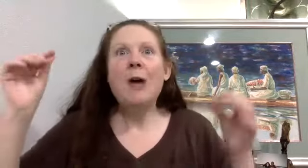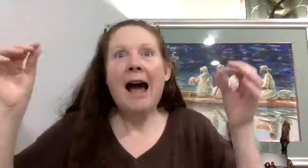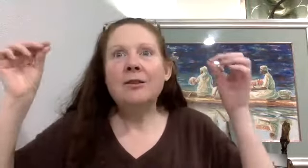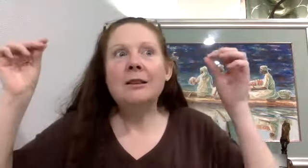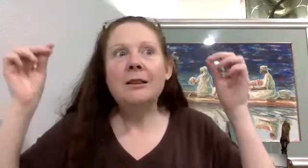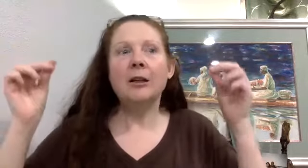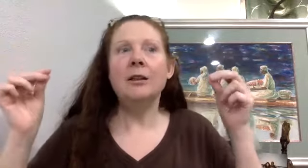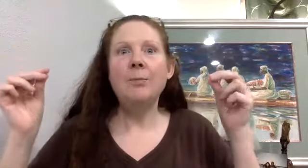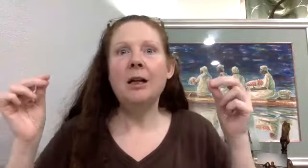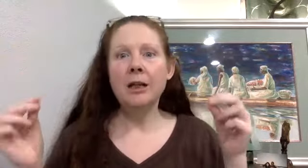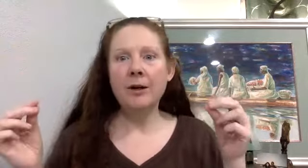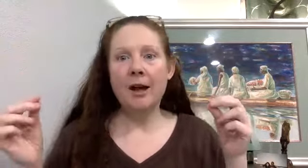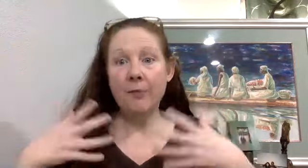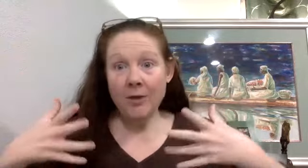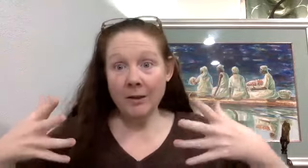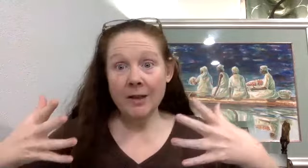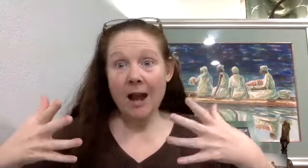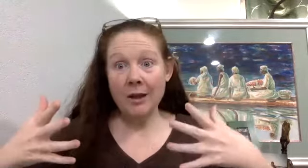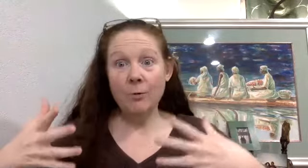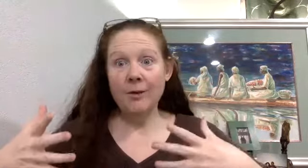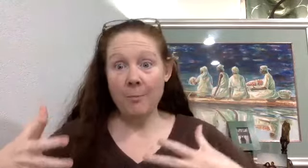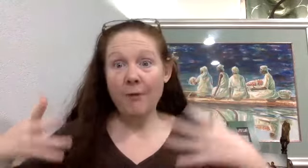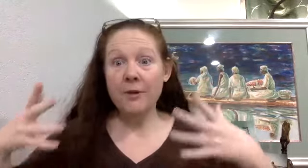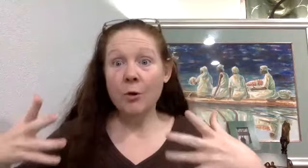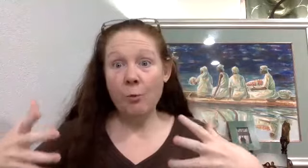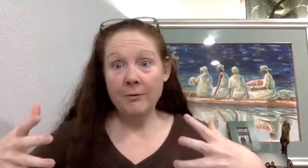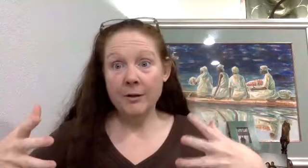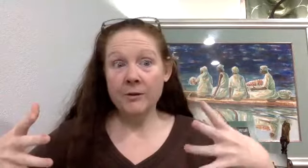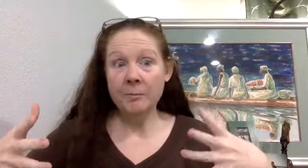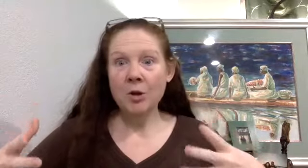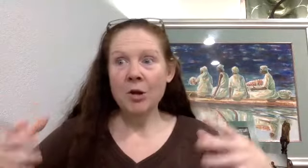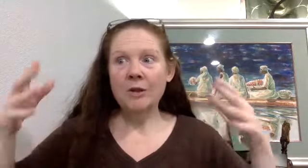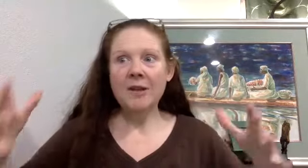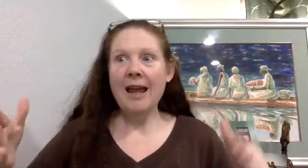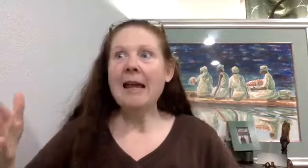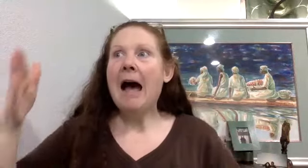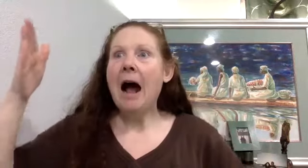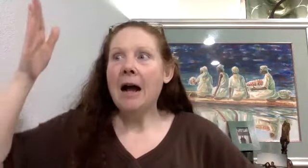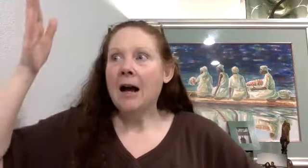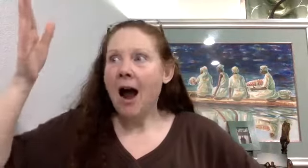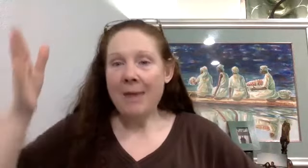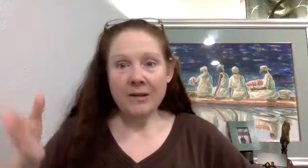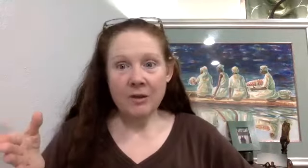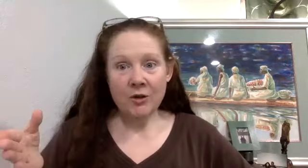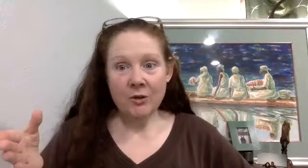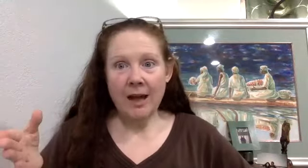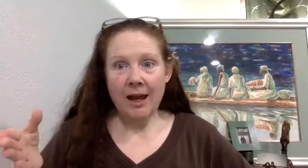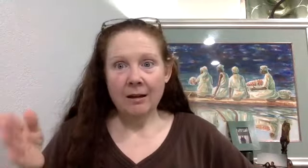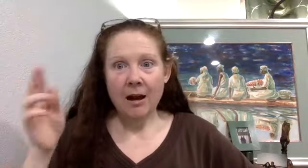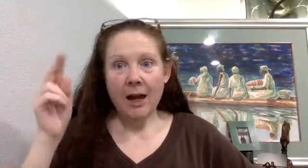have to literally be clear enough. And this is, I think, really about physical wellness. To say, I make decisions today. I